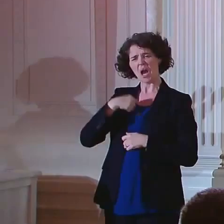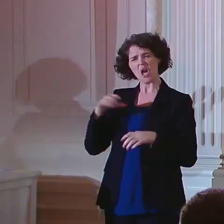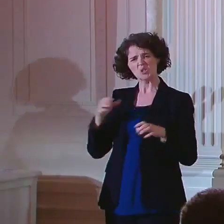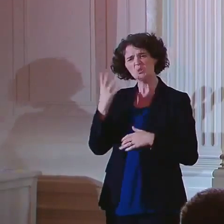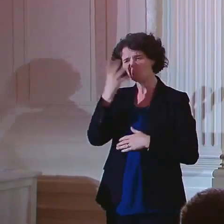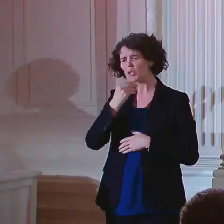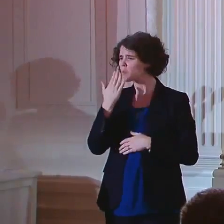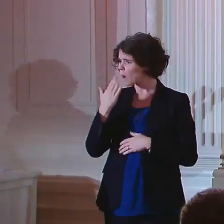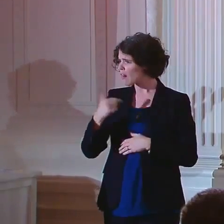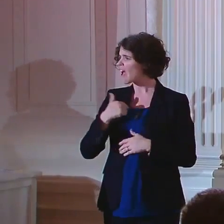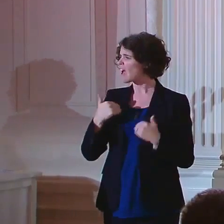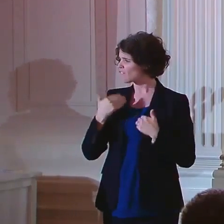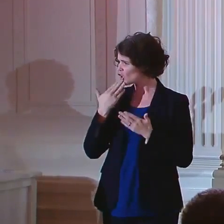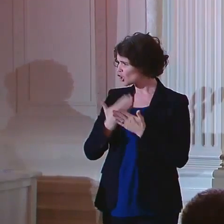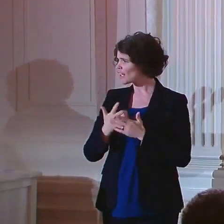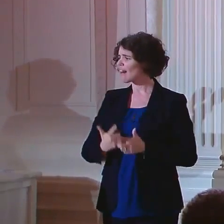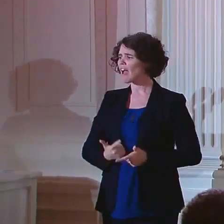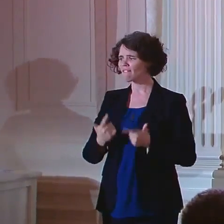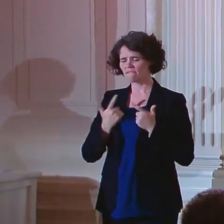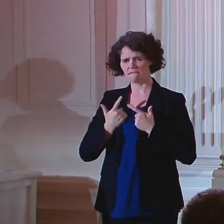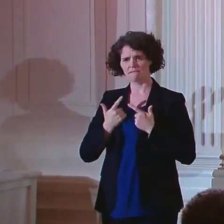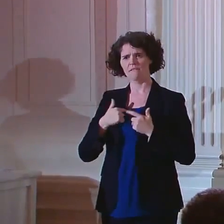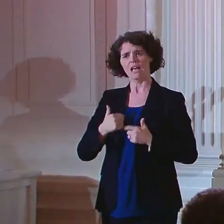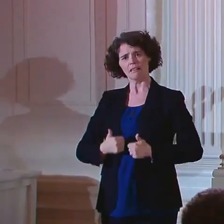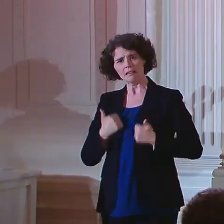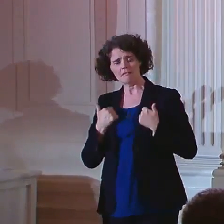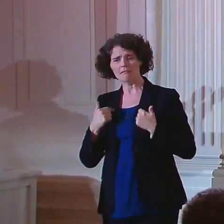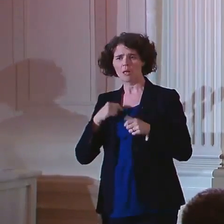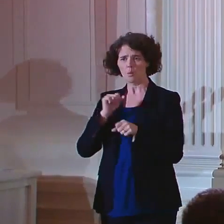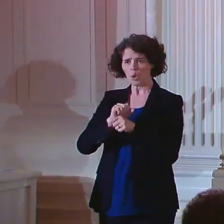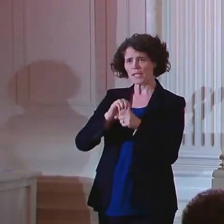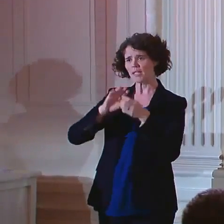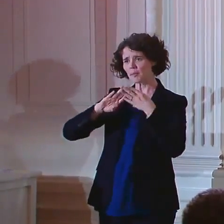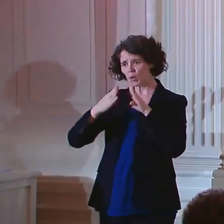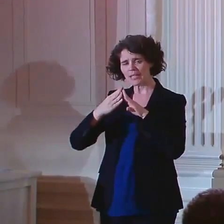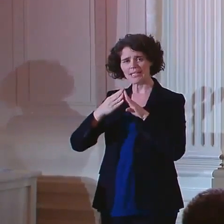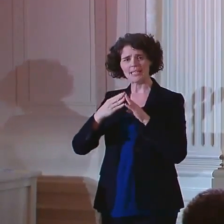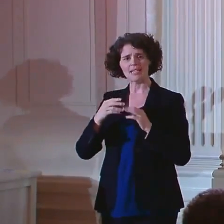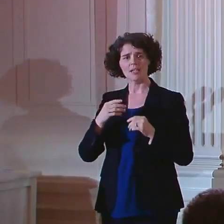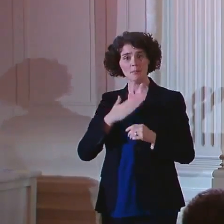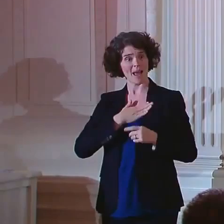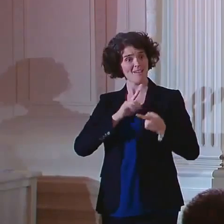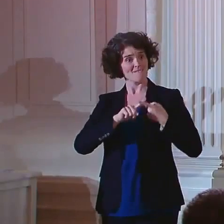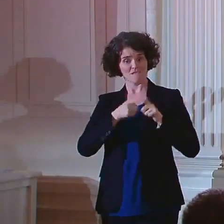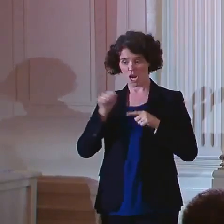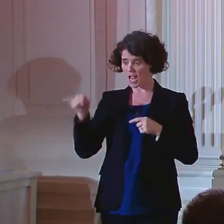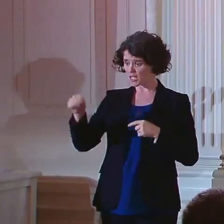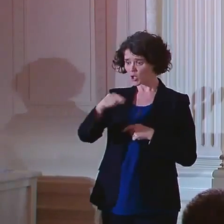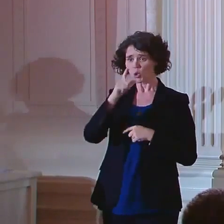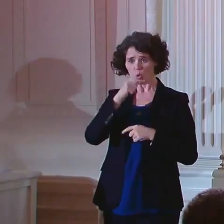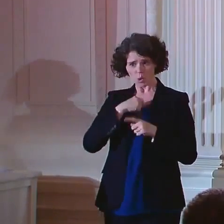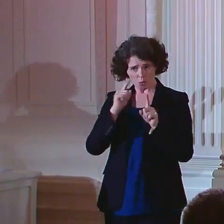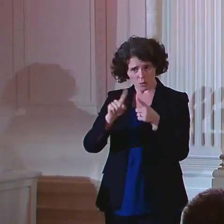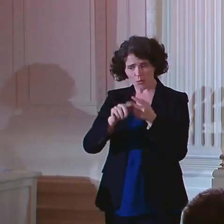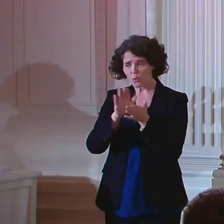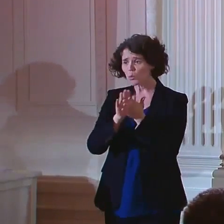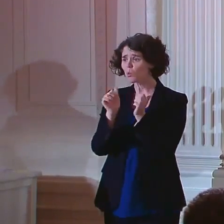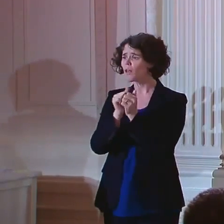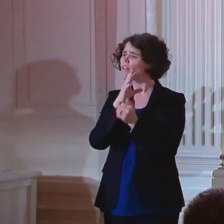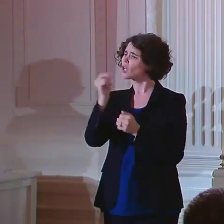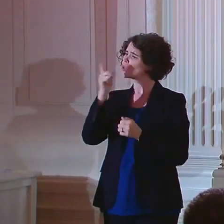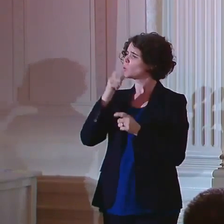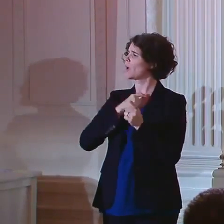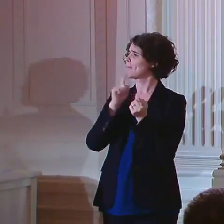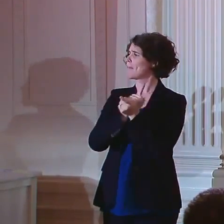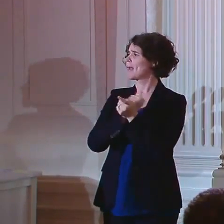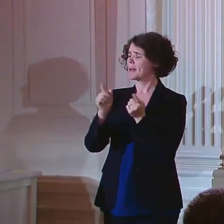and have a good life. I live and work in the community. I count as friends the people I went to school with and the people